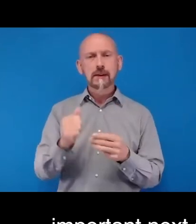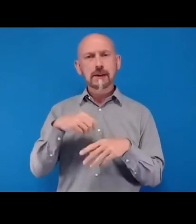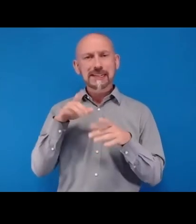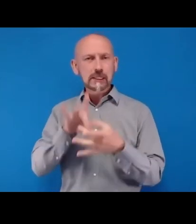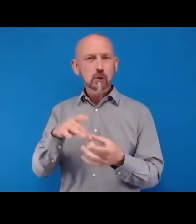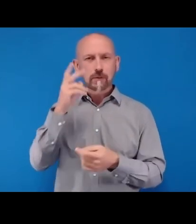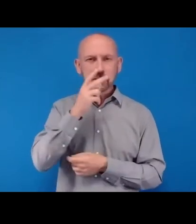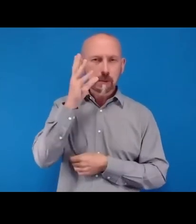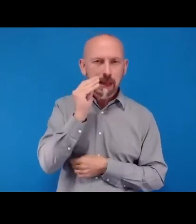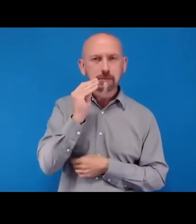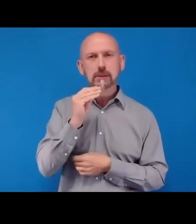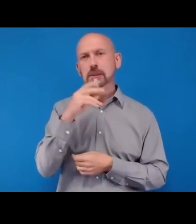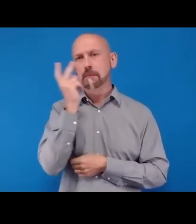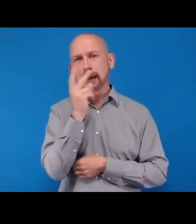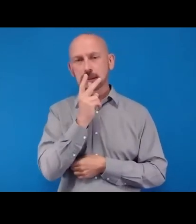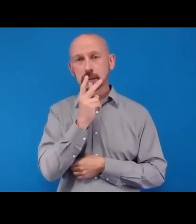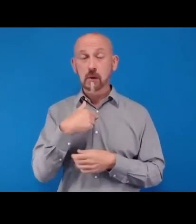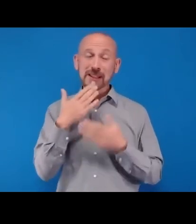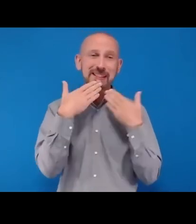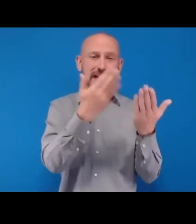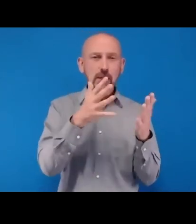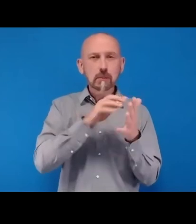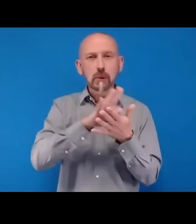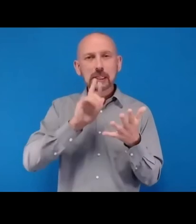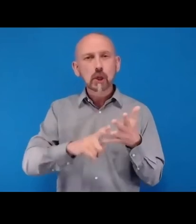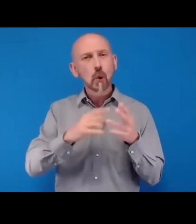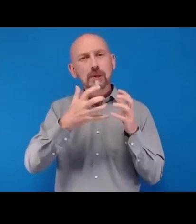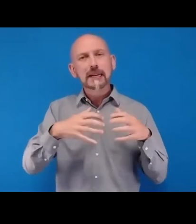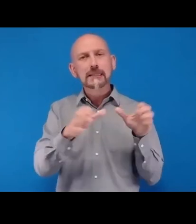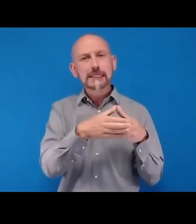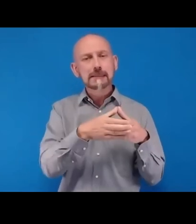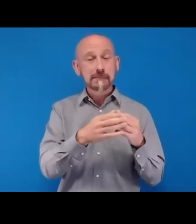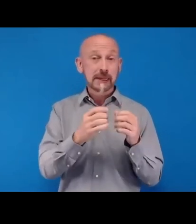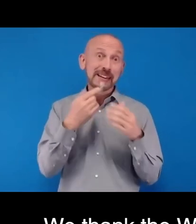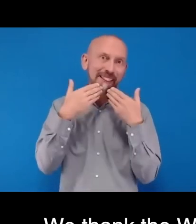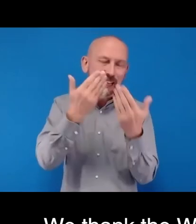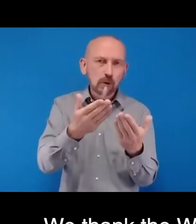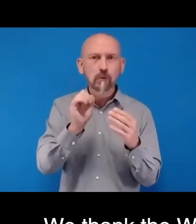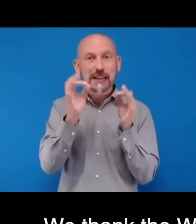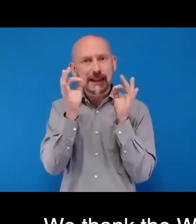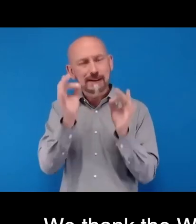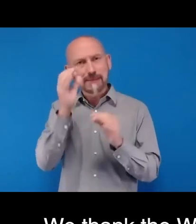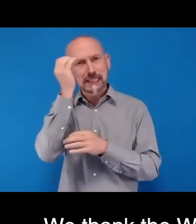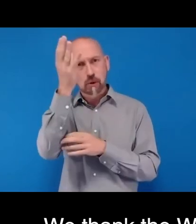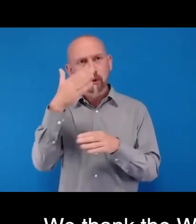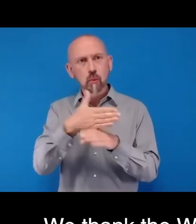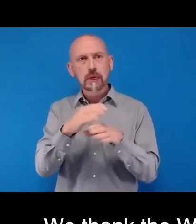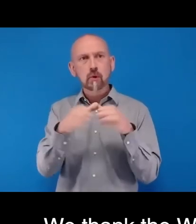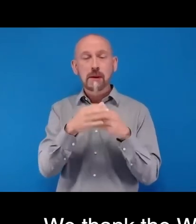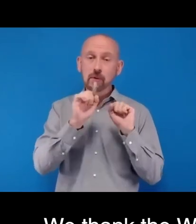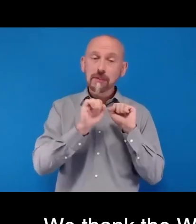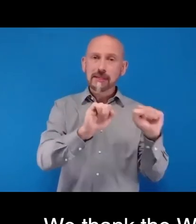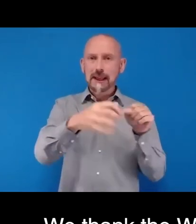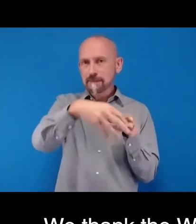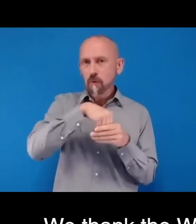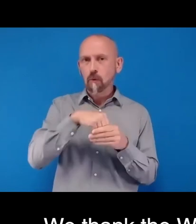the WHO technical team and the expert working group for their efforts in developing the proposed targets and for